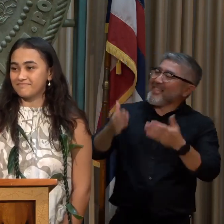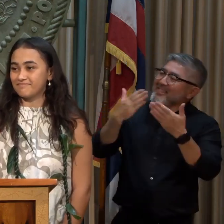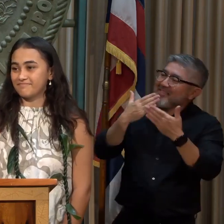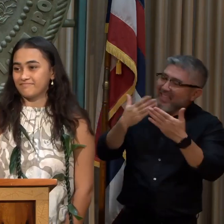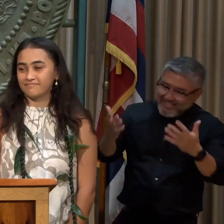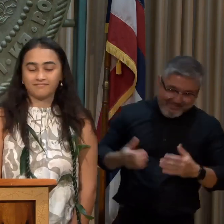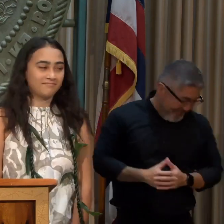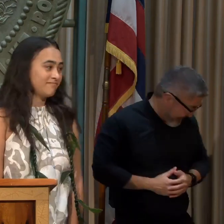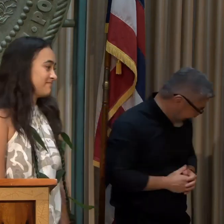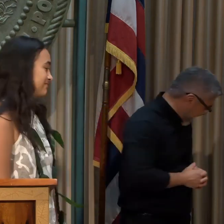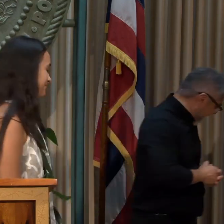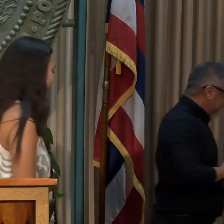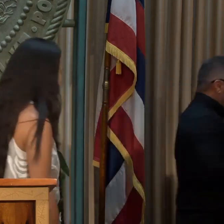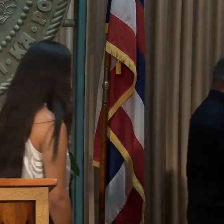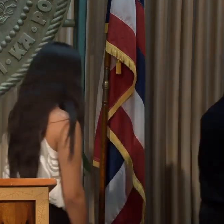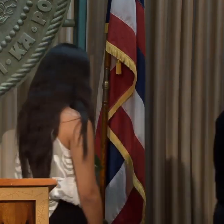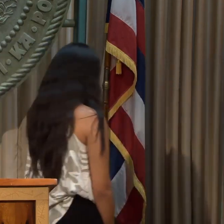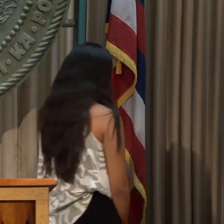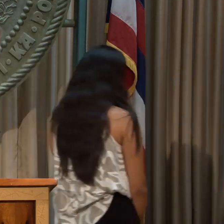Our next question